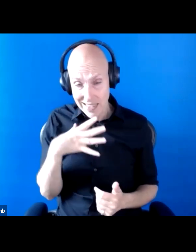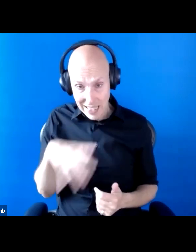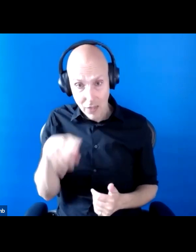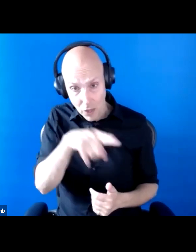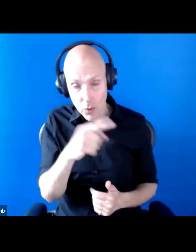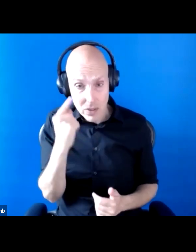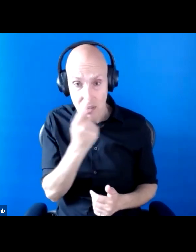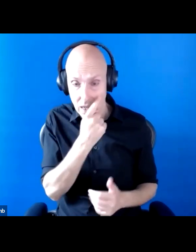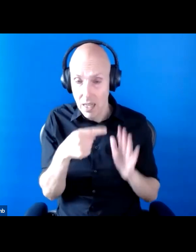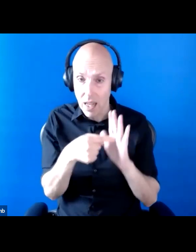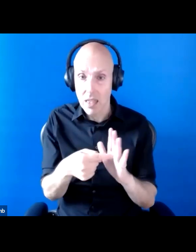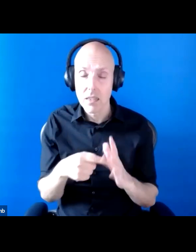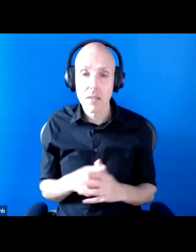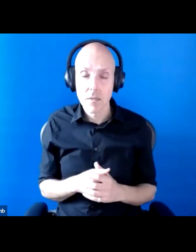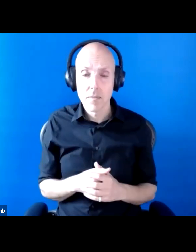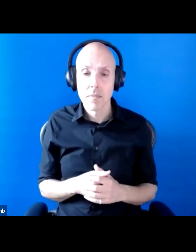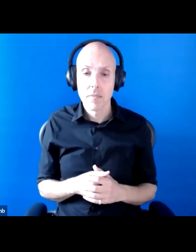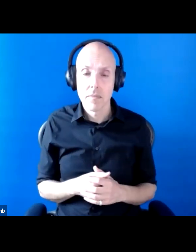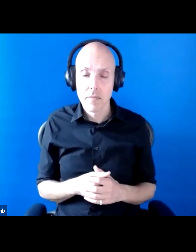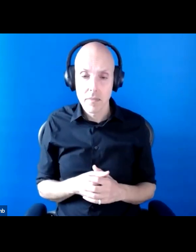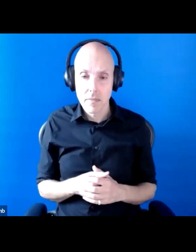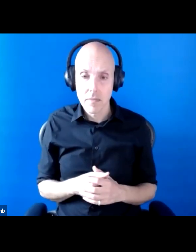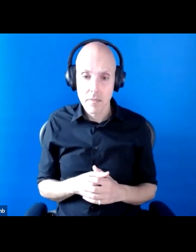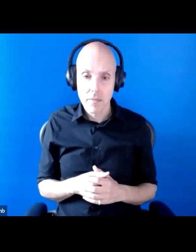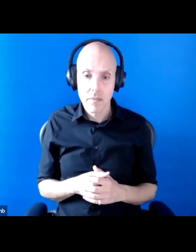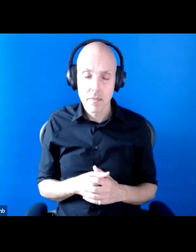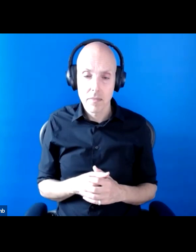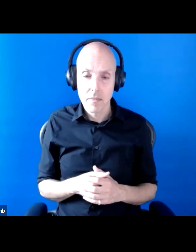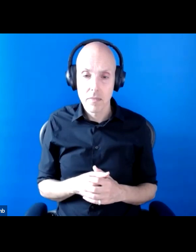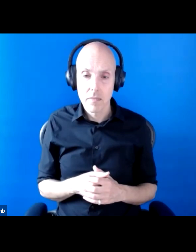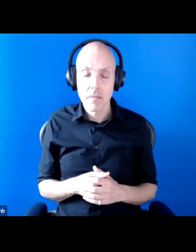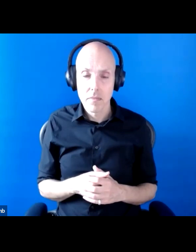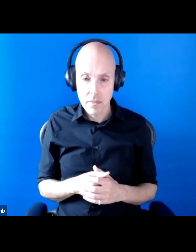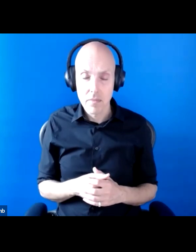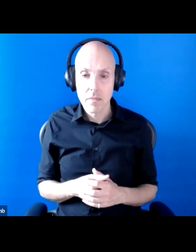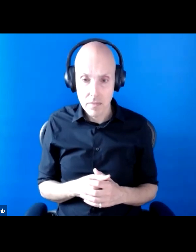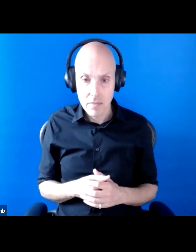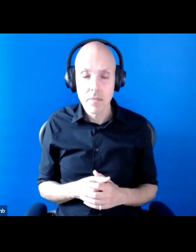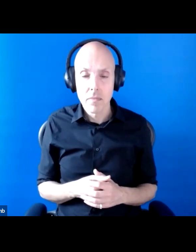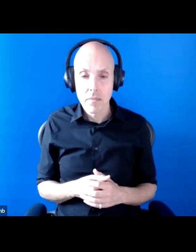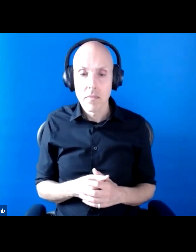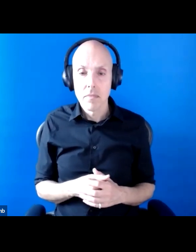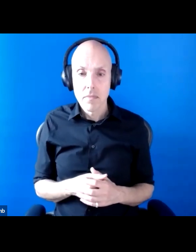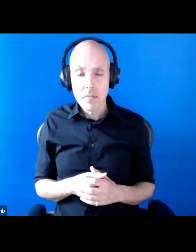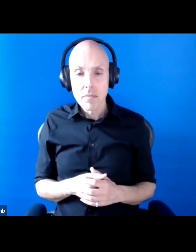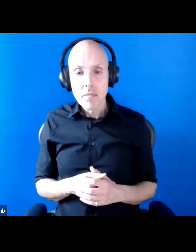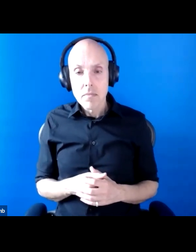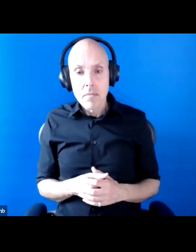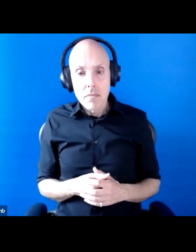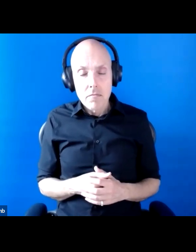us paint a picture of people. A few things coming up in the next couple of years.